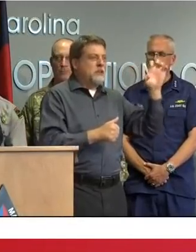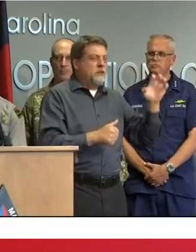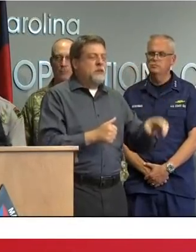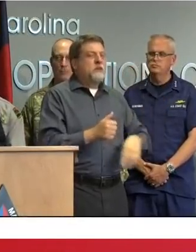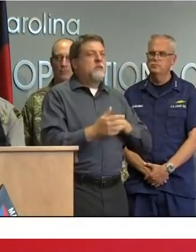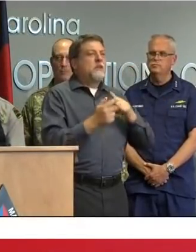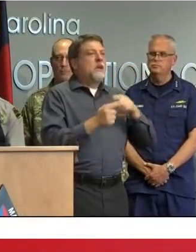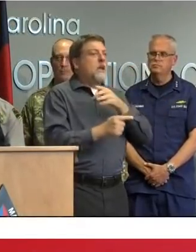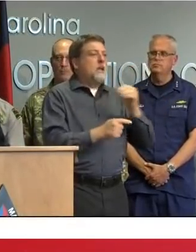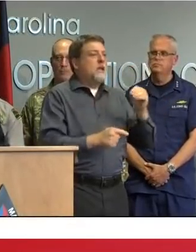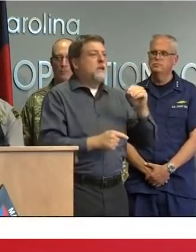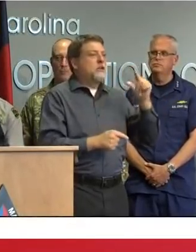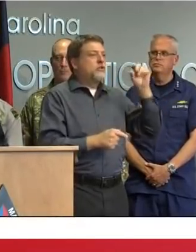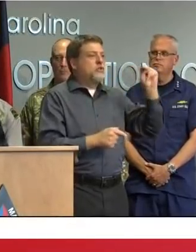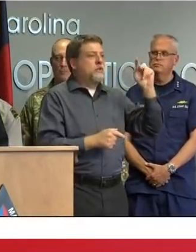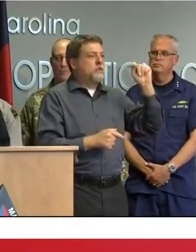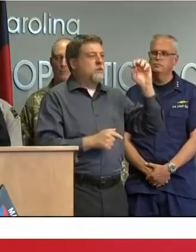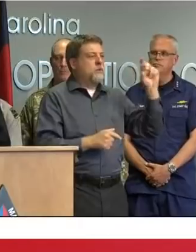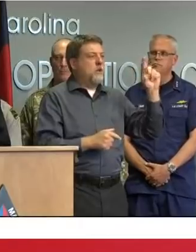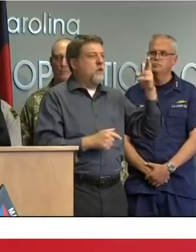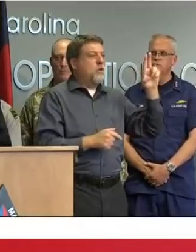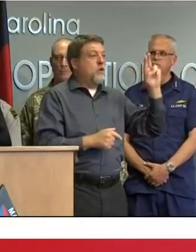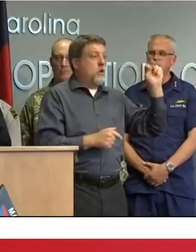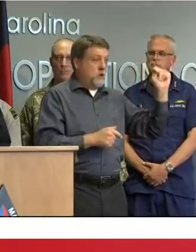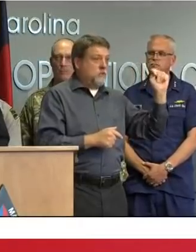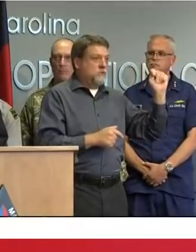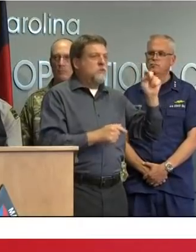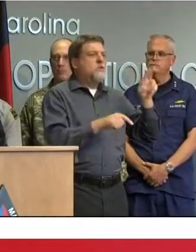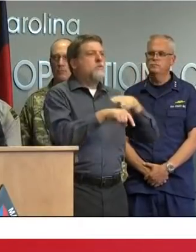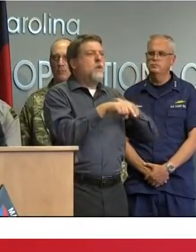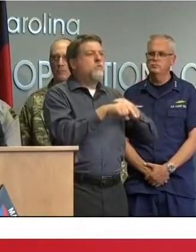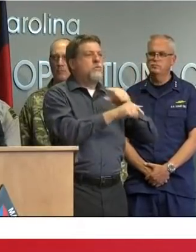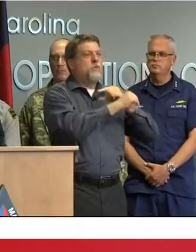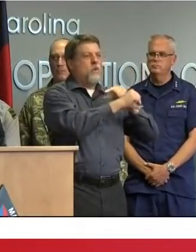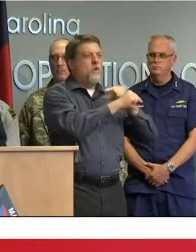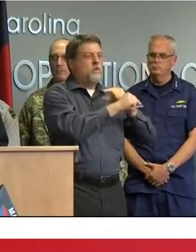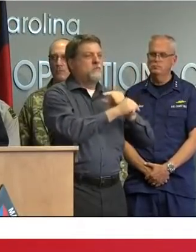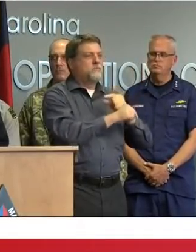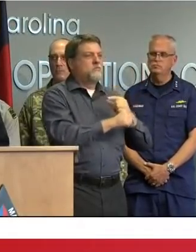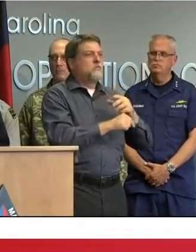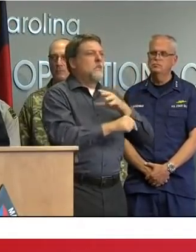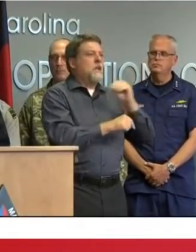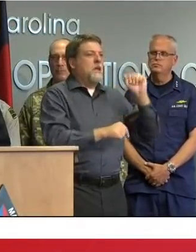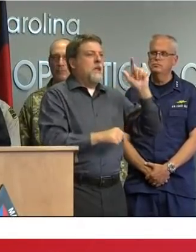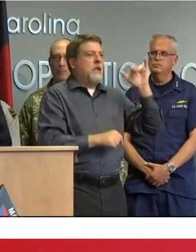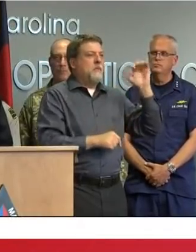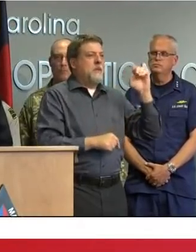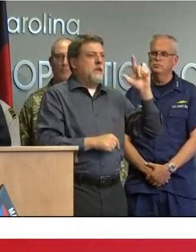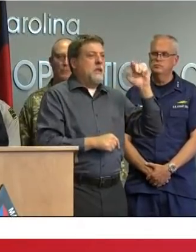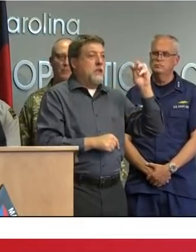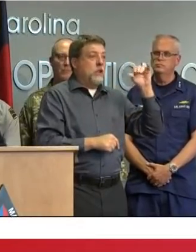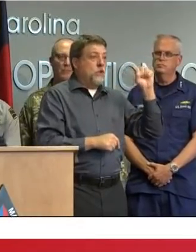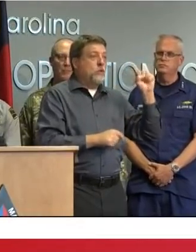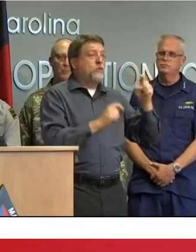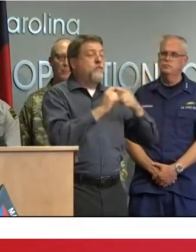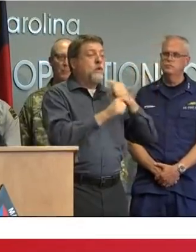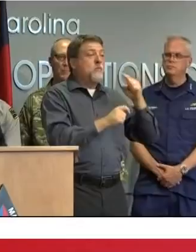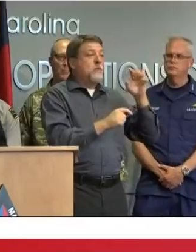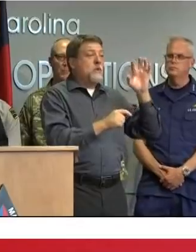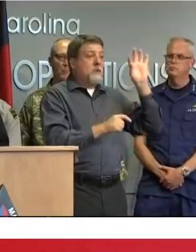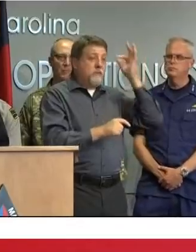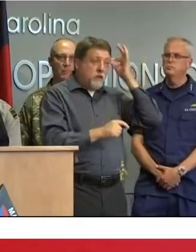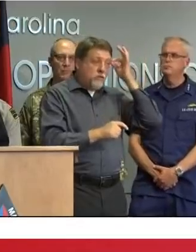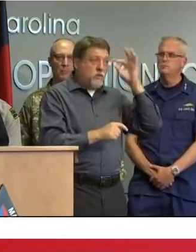along with Brigadier General Todd Hunt the North Carolina National Guard and Albie Lewis our federal coordinating